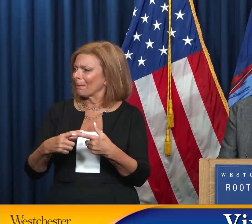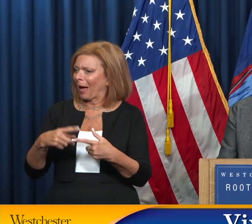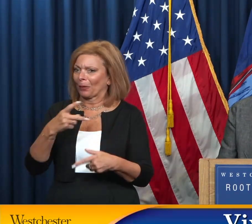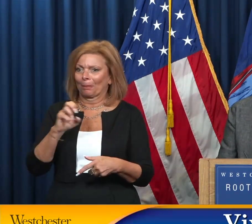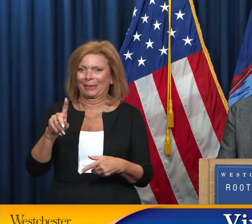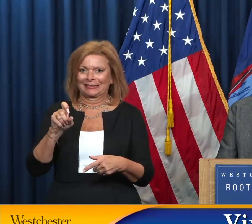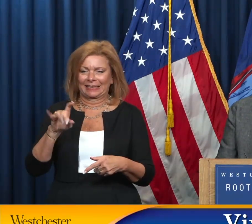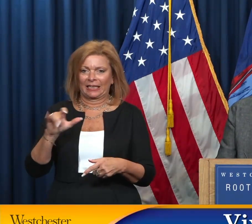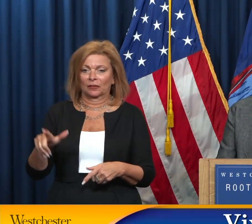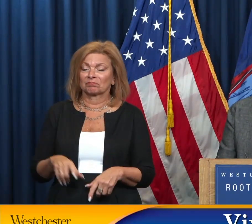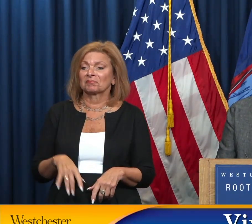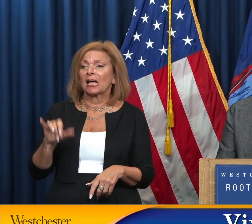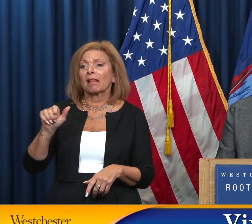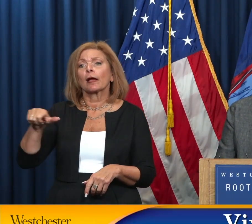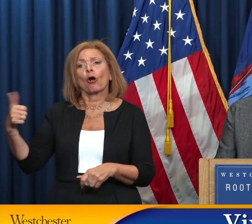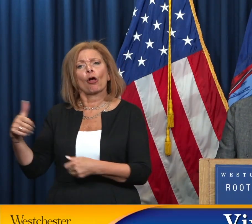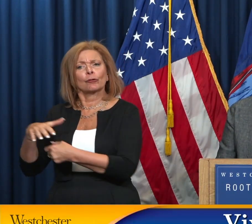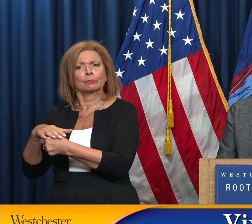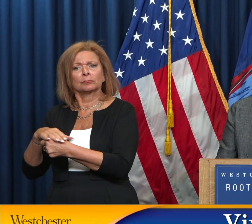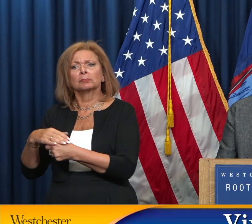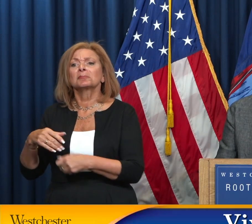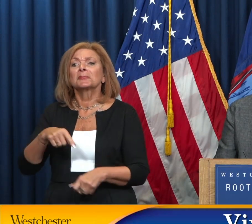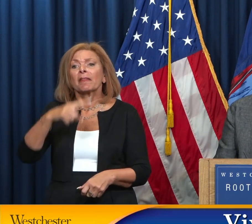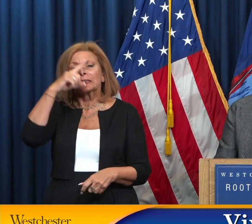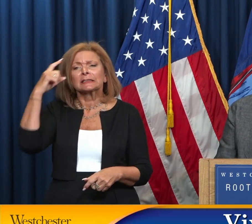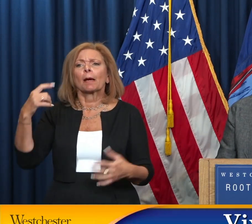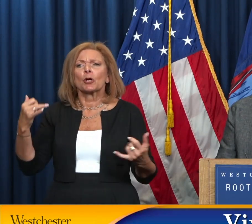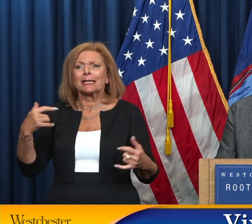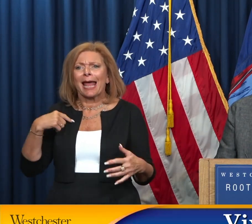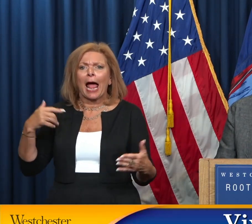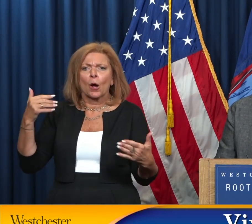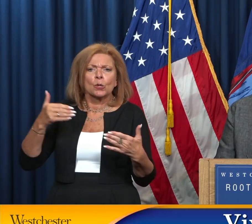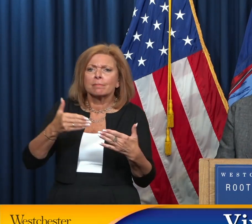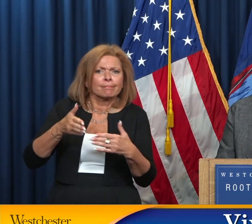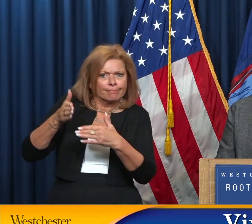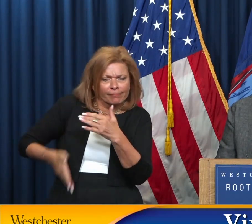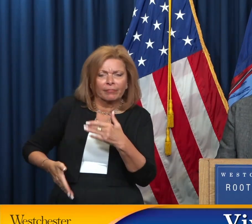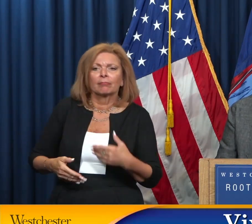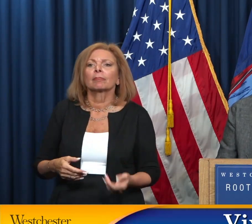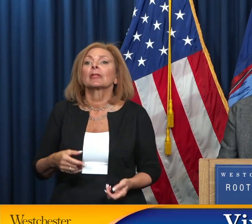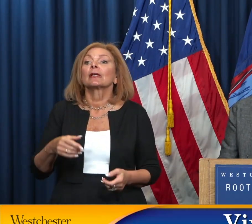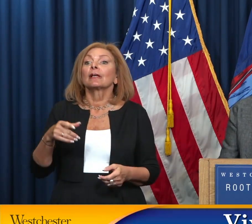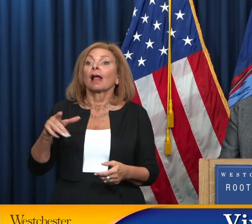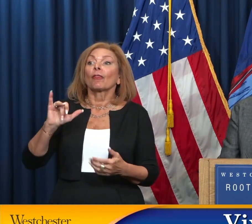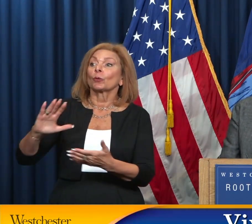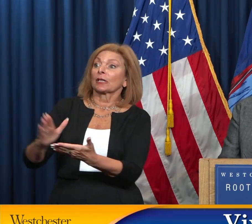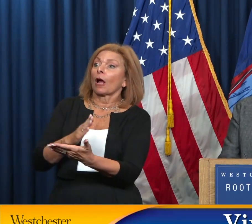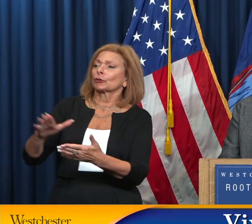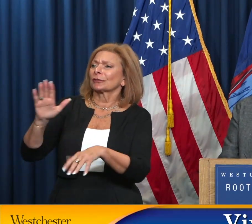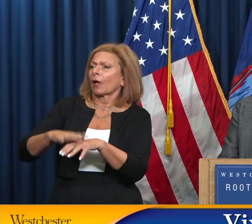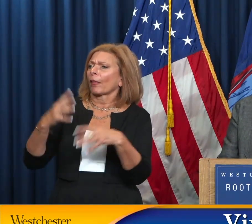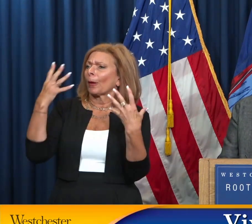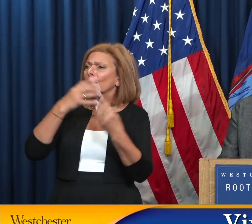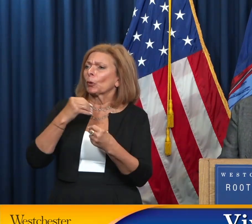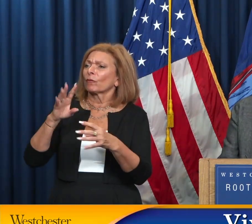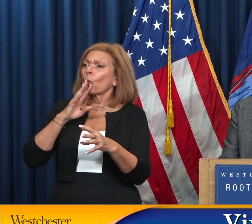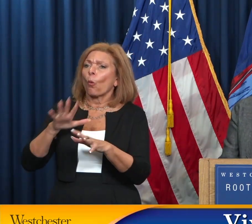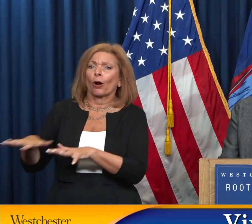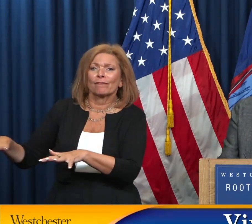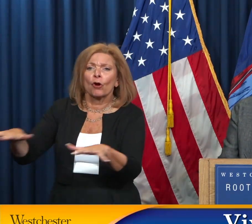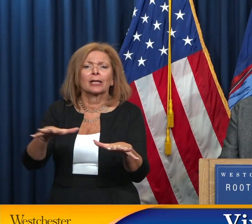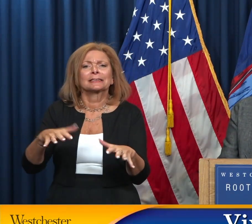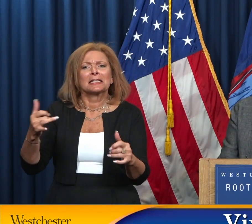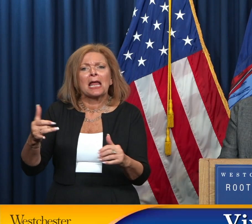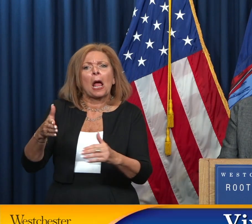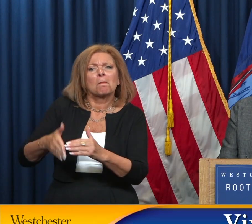municipalities, are winding down the summer, getting in the last of the summer events like concerts on our beautiful waterfront, outdoor dining and live